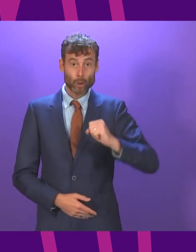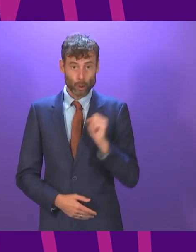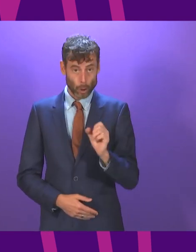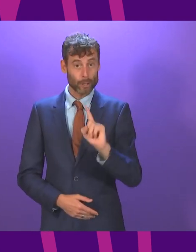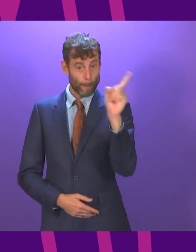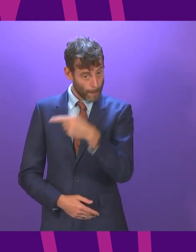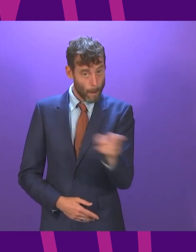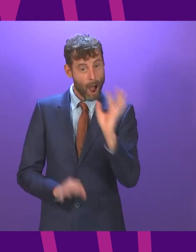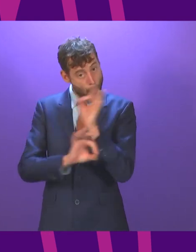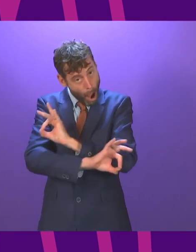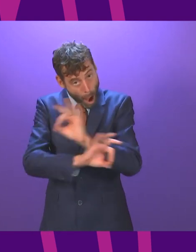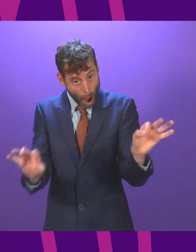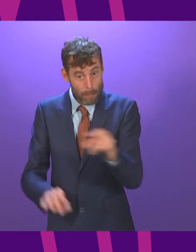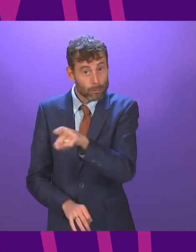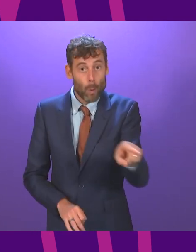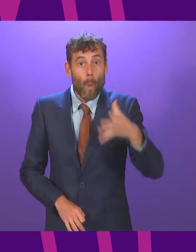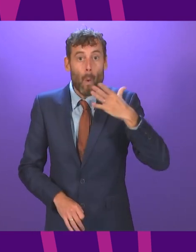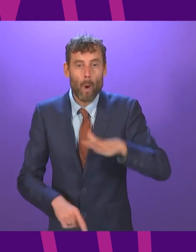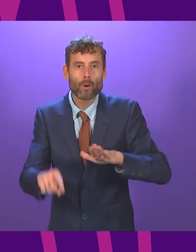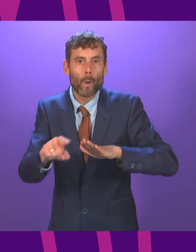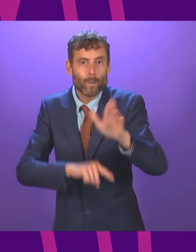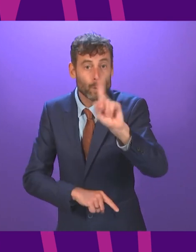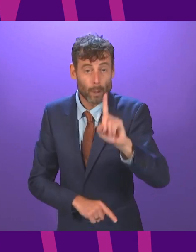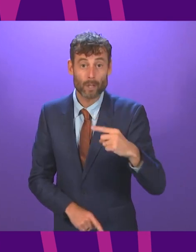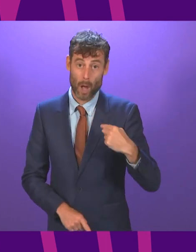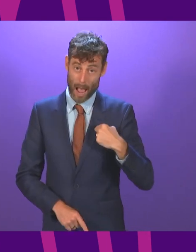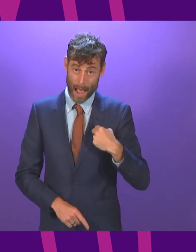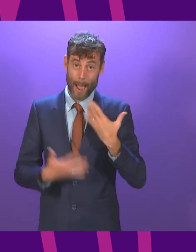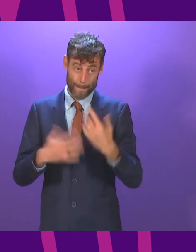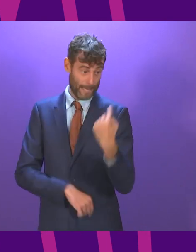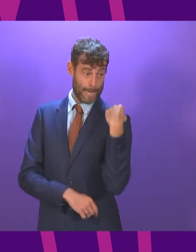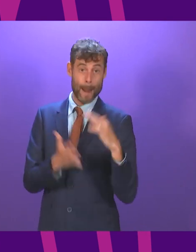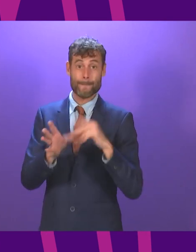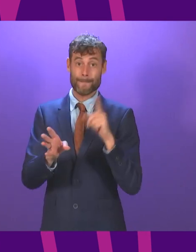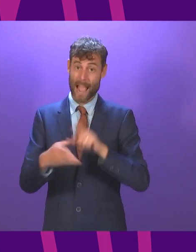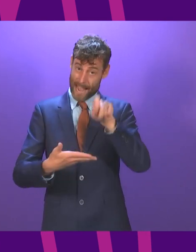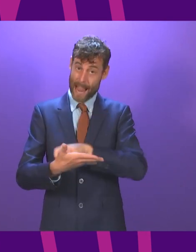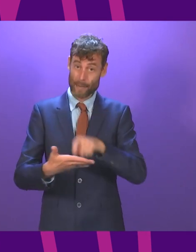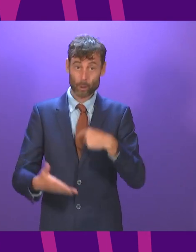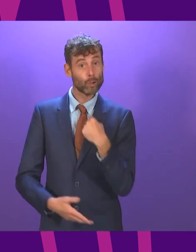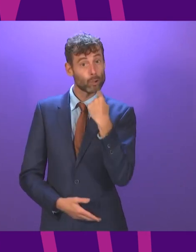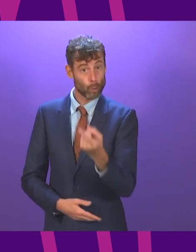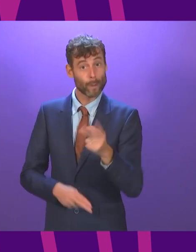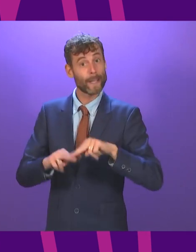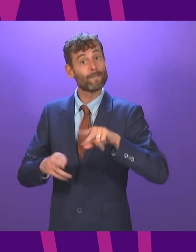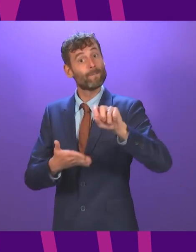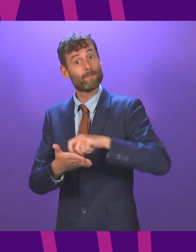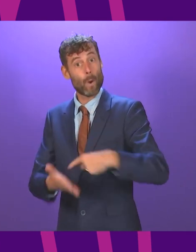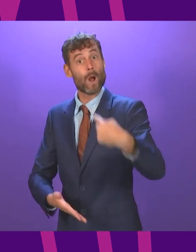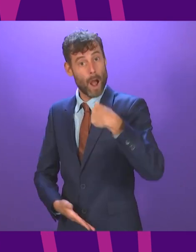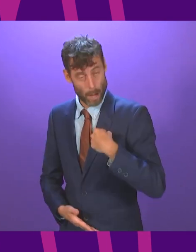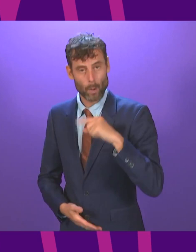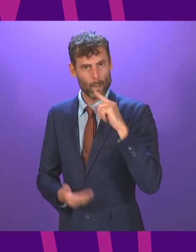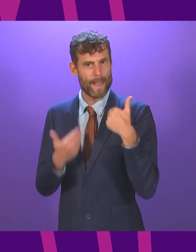the prospectus I put to the Scottish people in May. as I said, between us, the SNP and the Greens